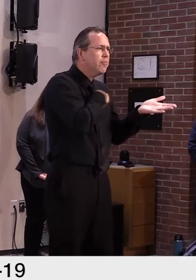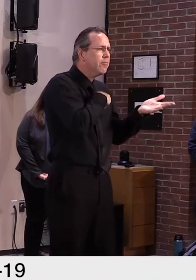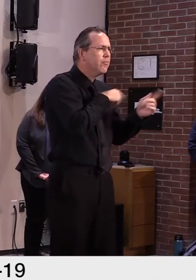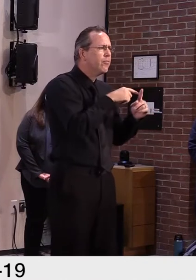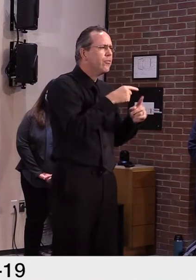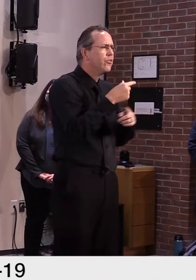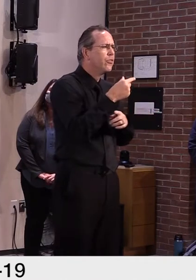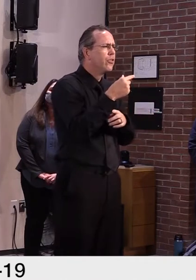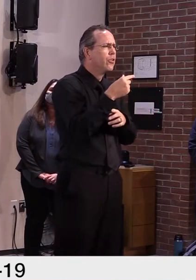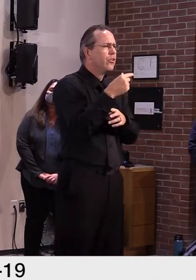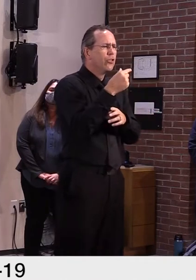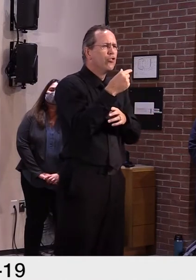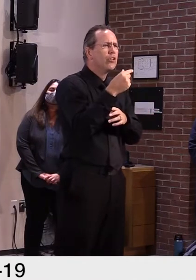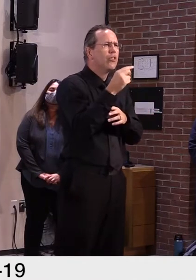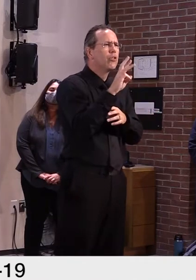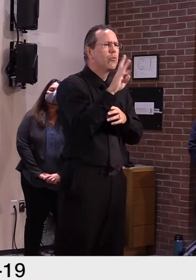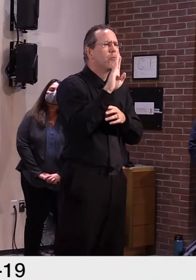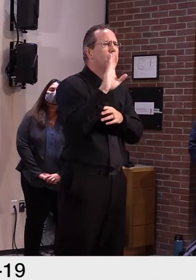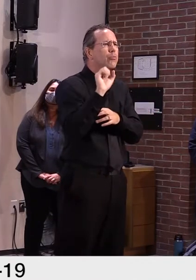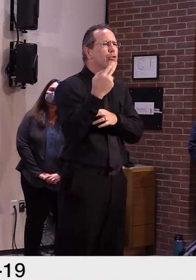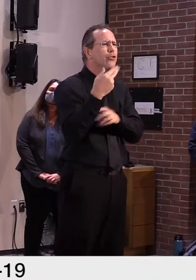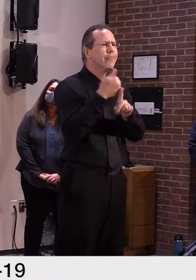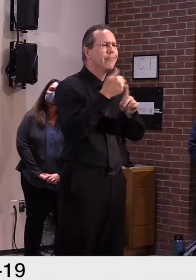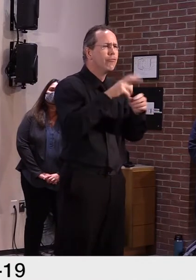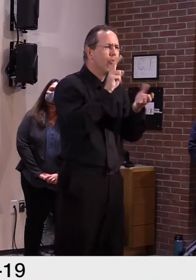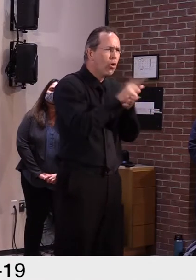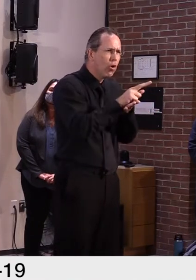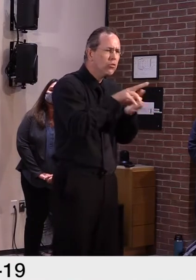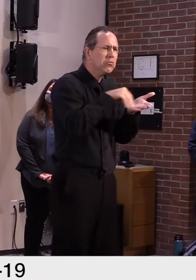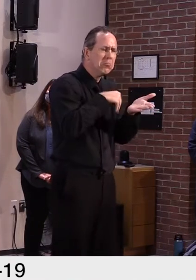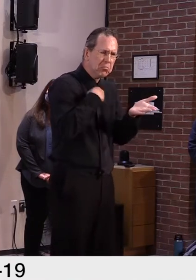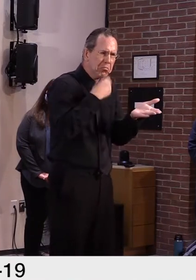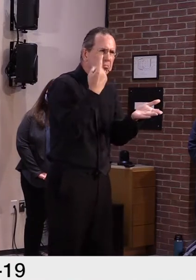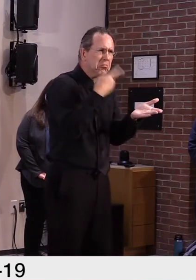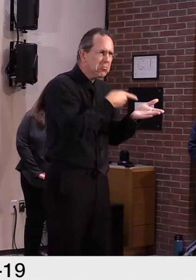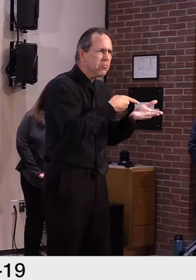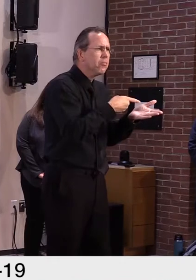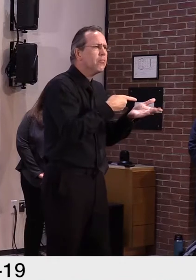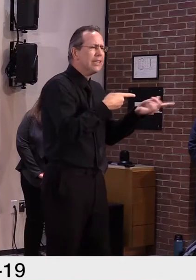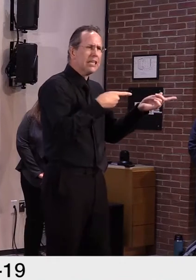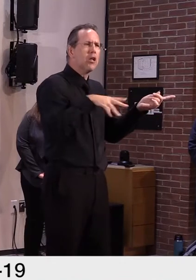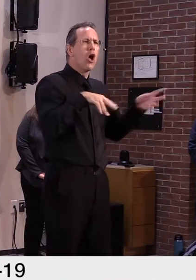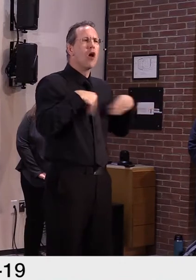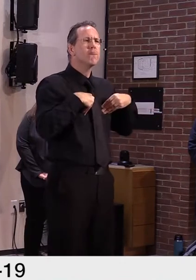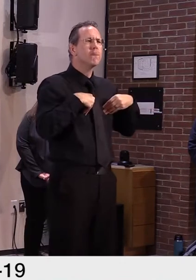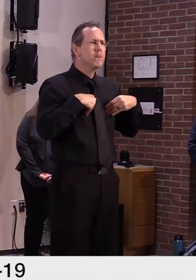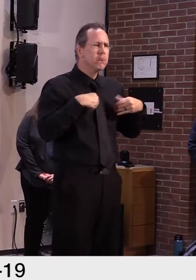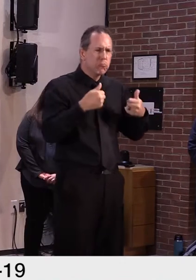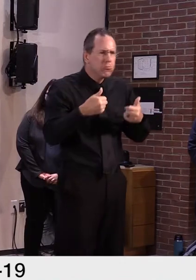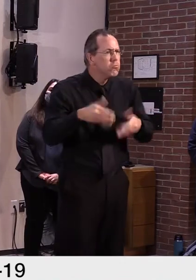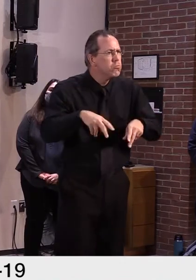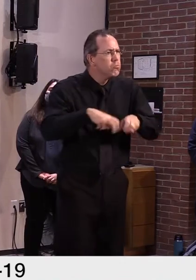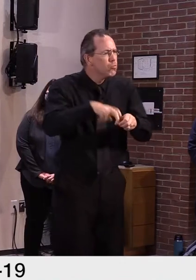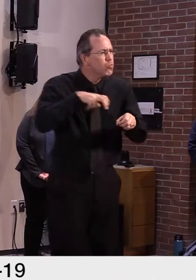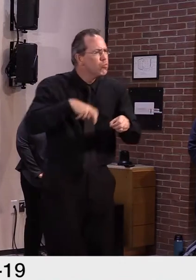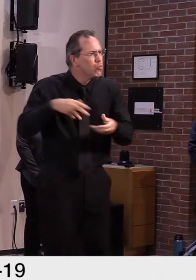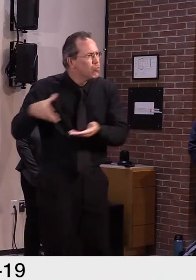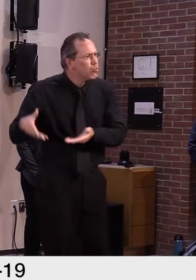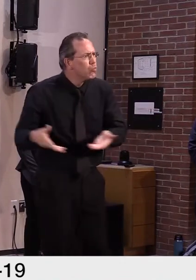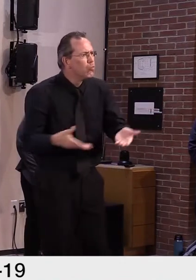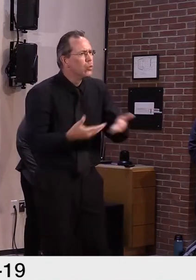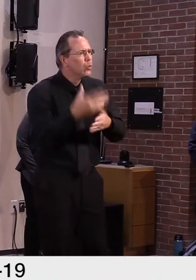And he did so gracefully because he believes in our country. And if you believe in your country and